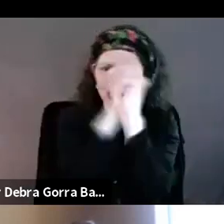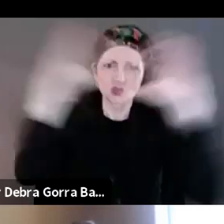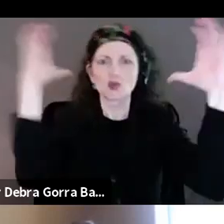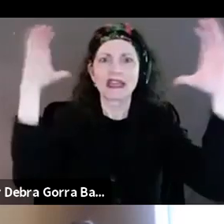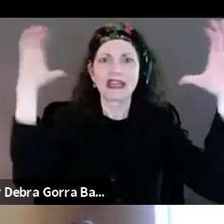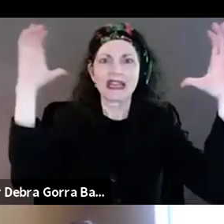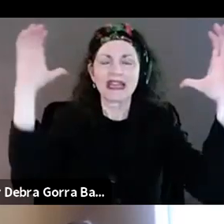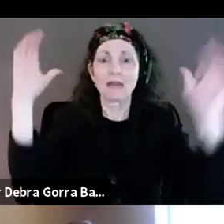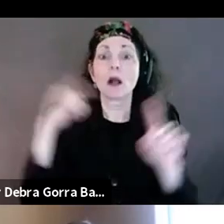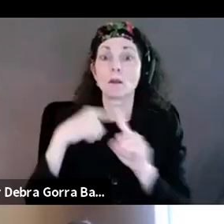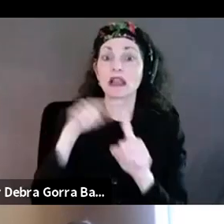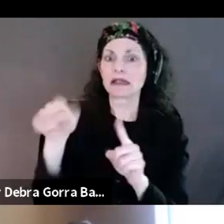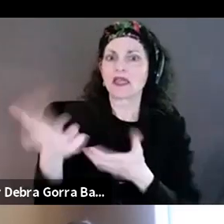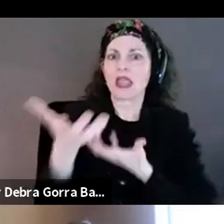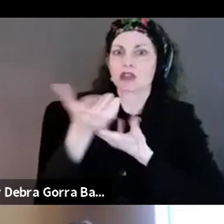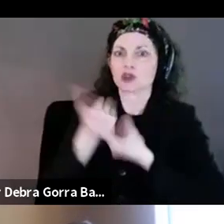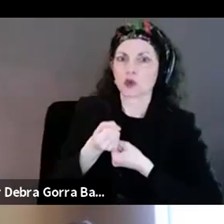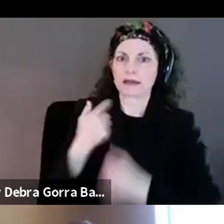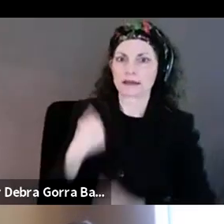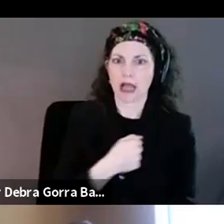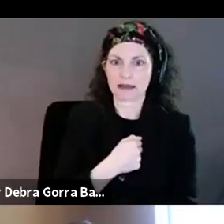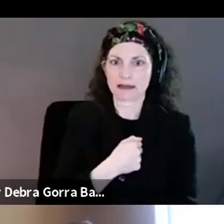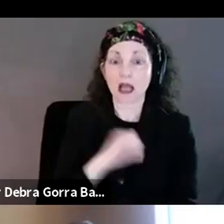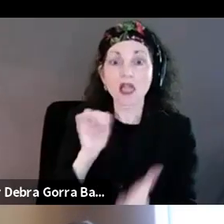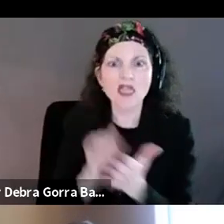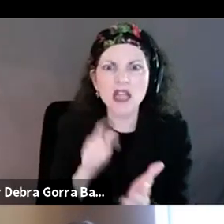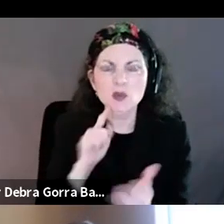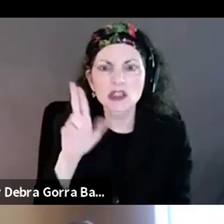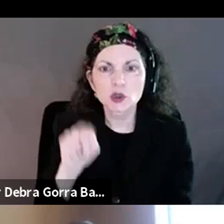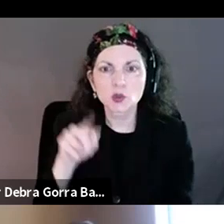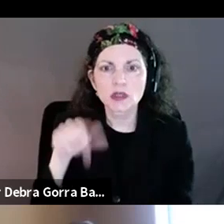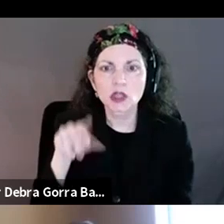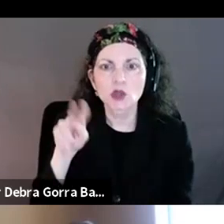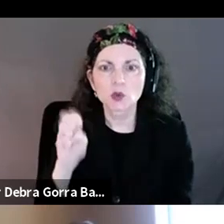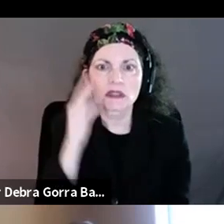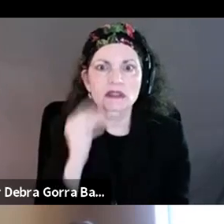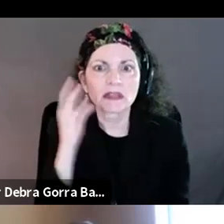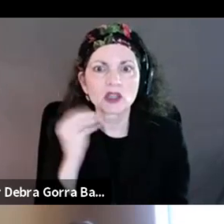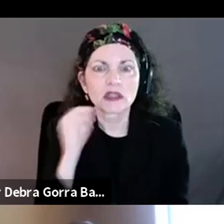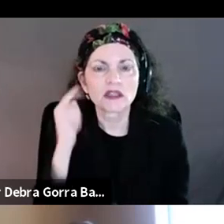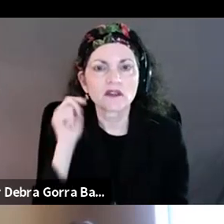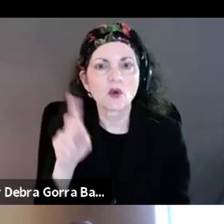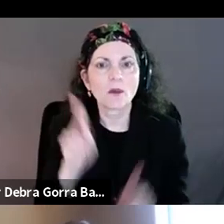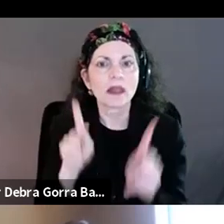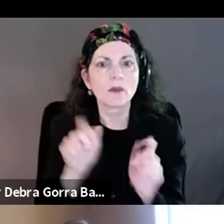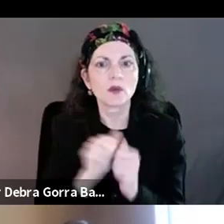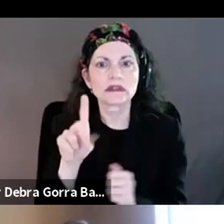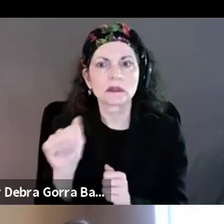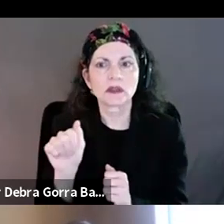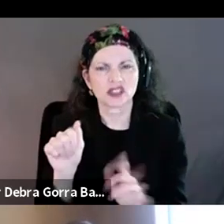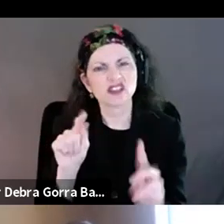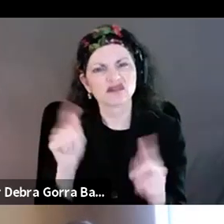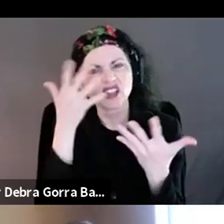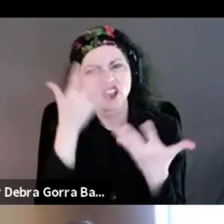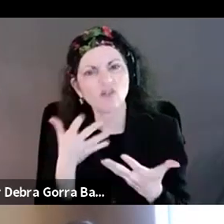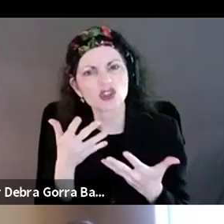think is actually a unique experience for disabled people, unfortunately. Um, I feel like we often enter